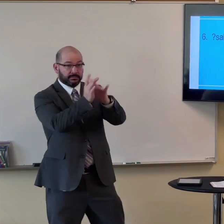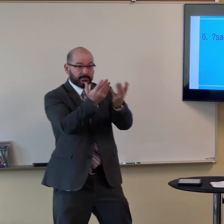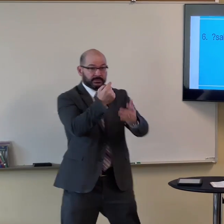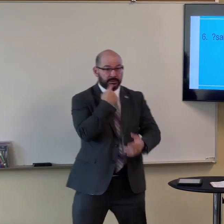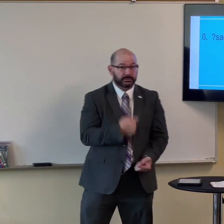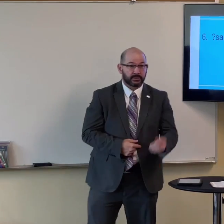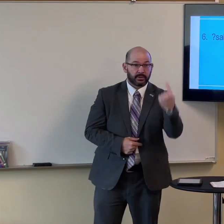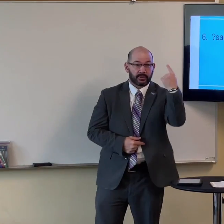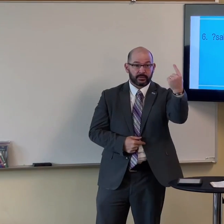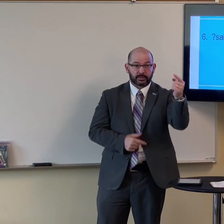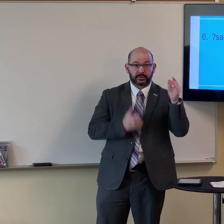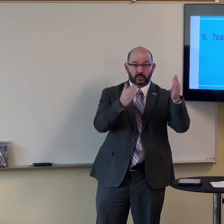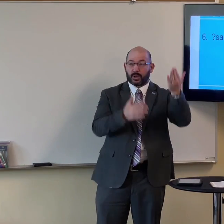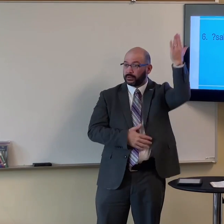the Bible says, there's one way.